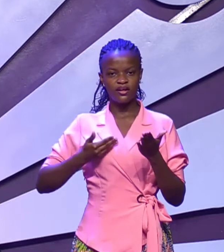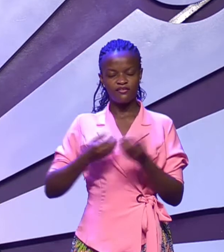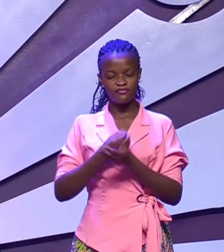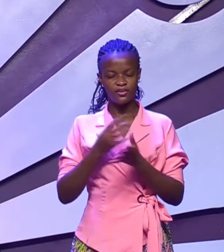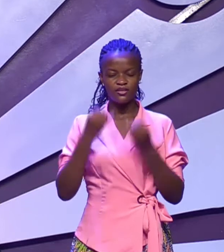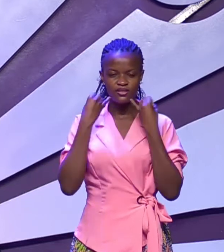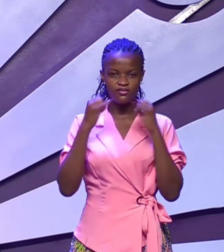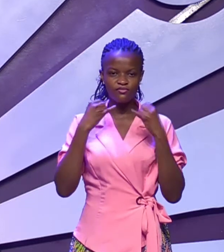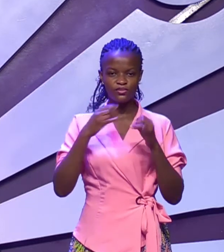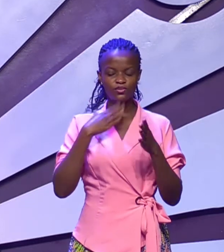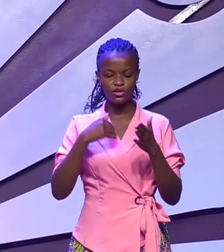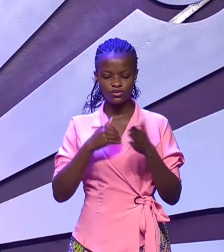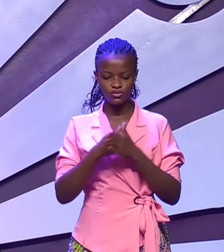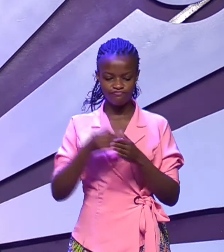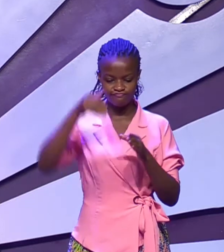into a book format.